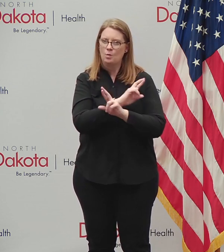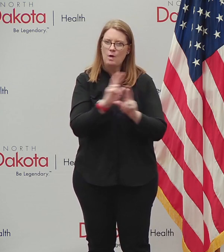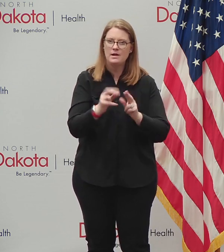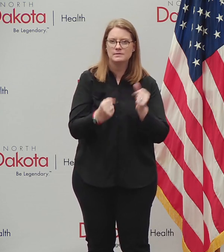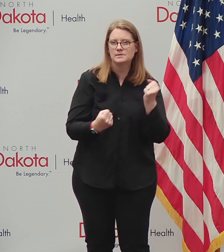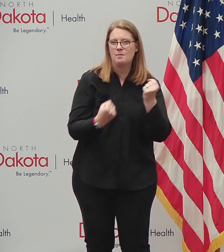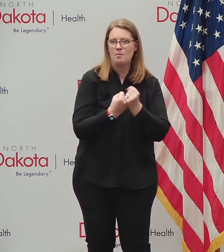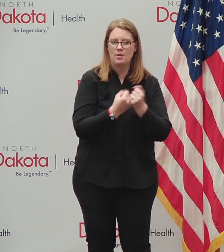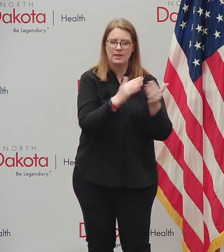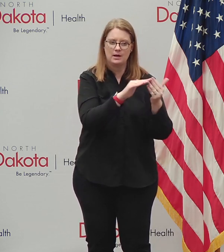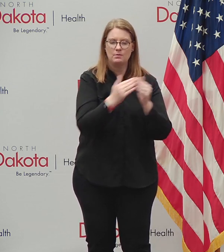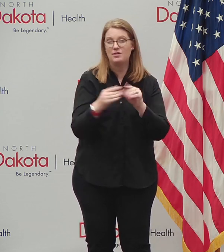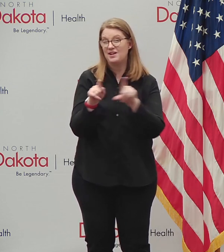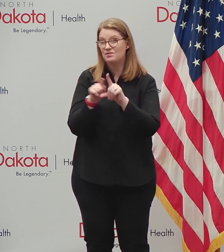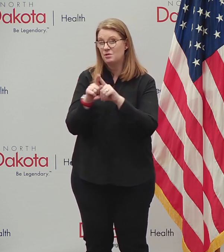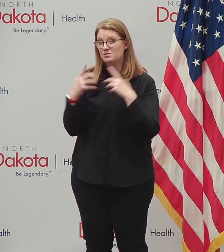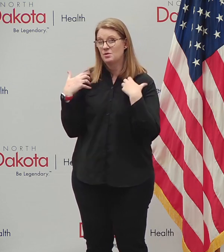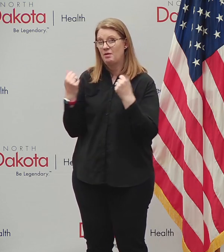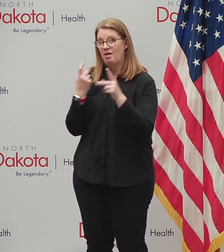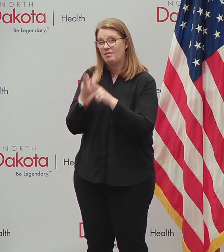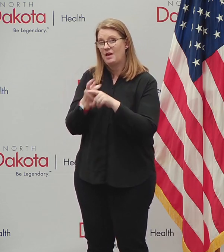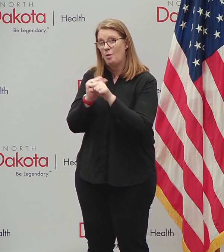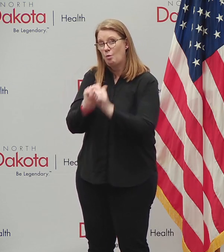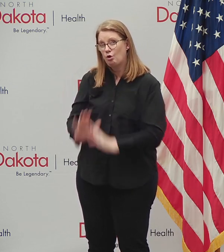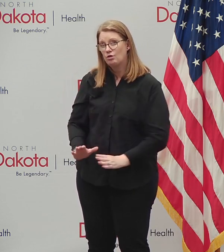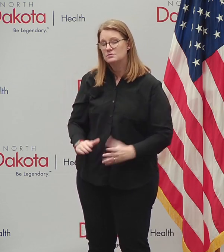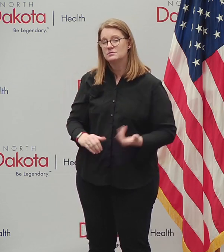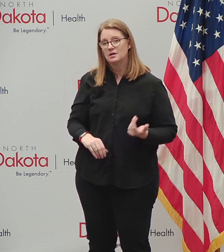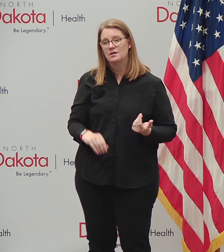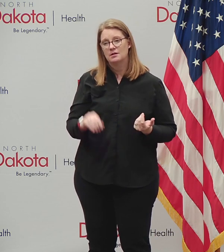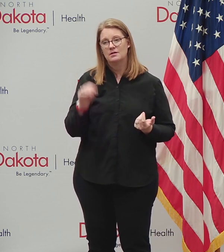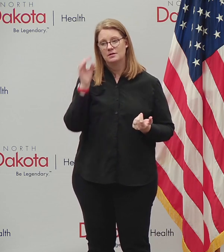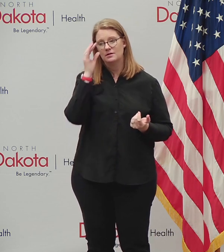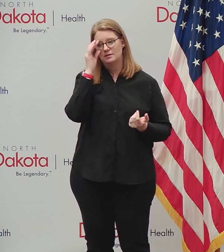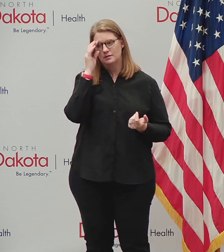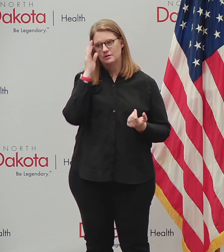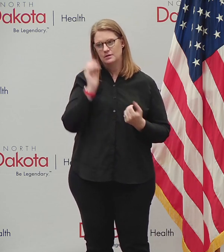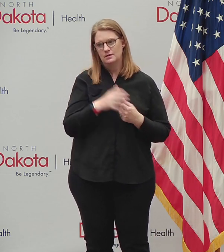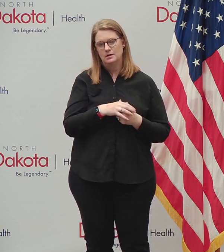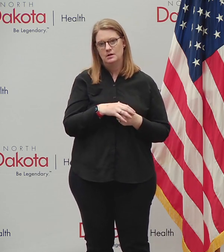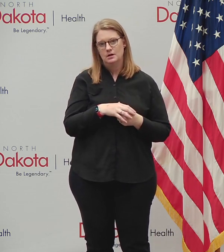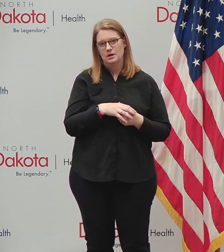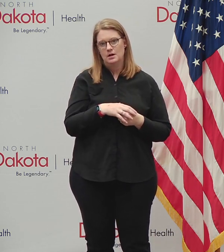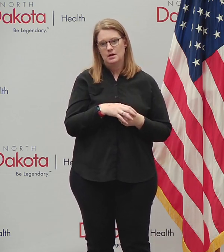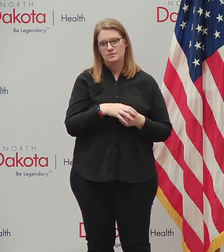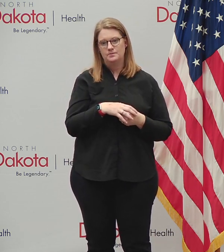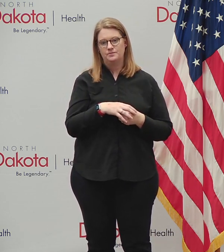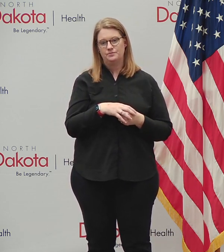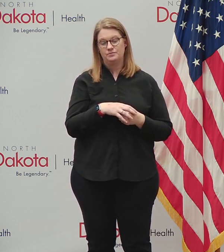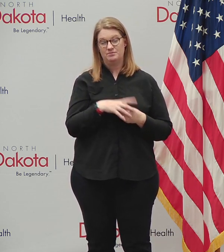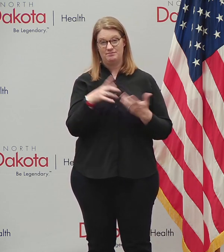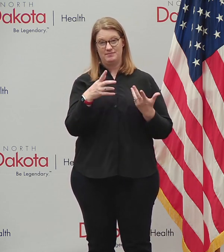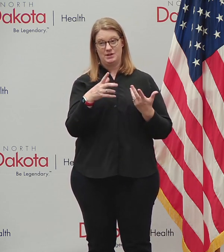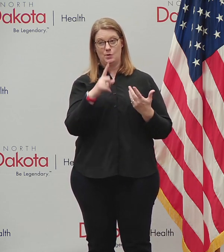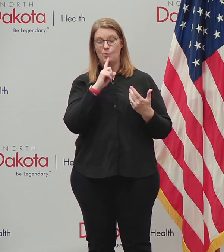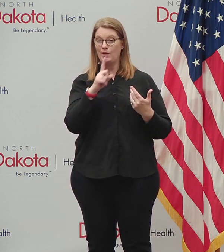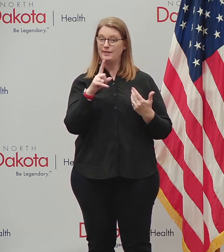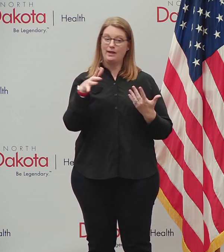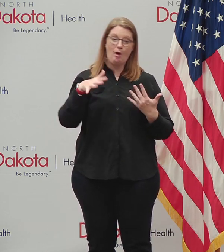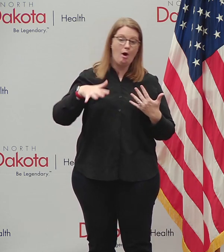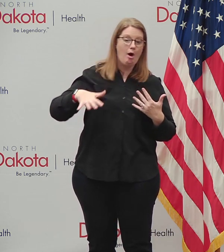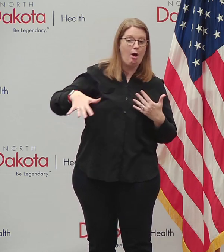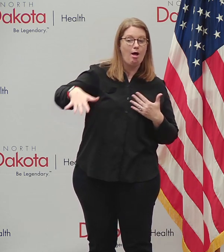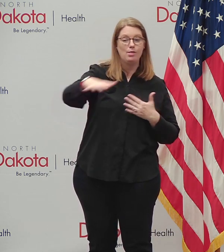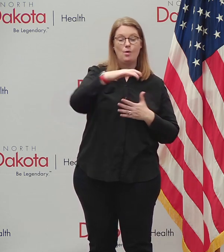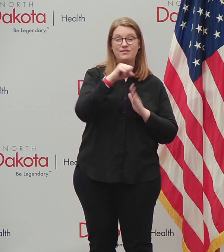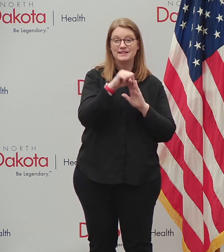community or healthcare workers. So I, I'd say that the thing that we, uh, that, that we are challenged with everywhere, uh, everywhere is,